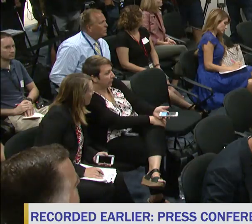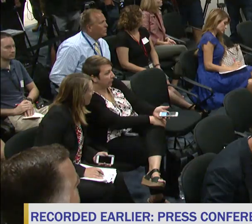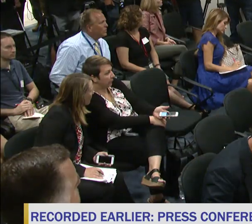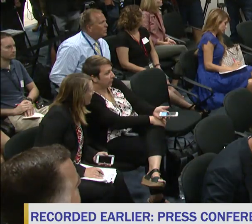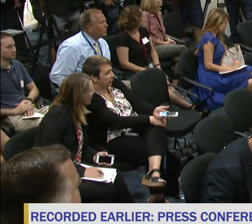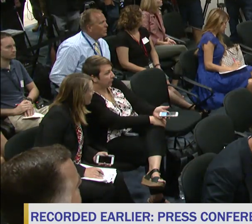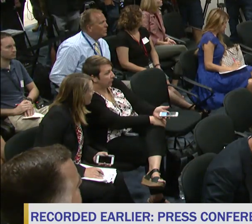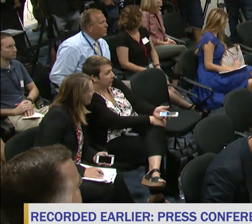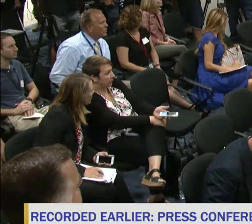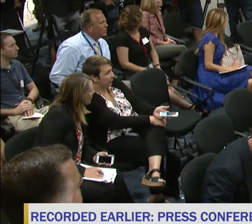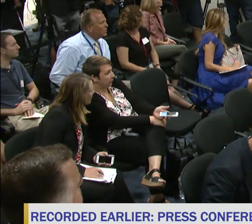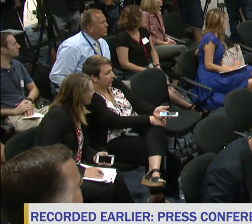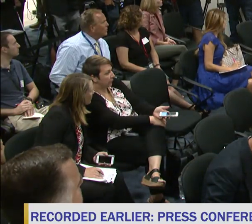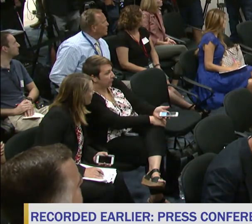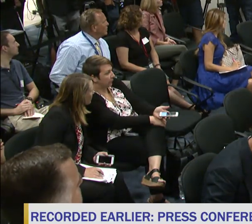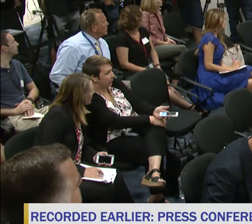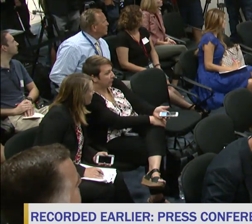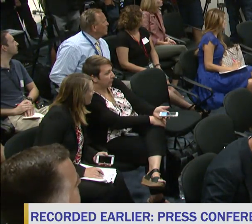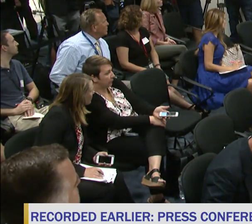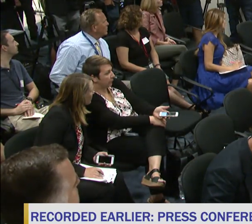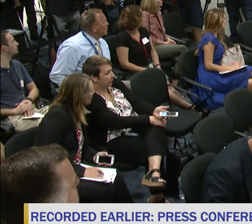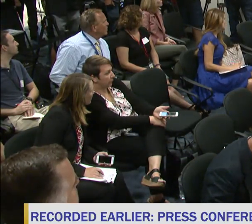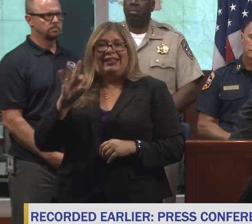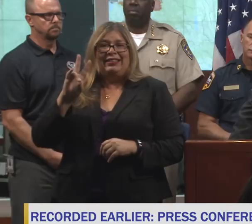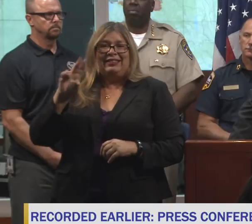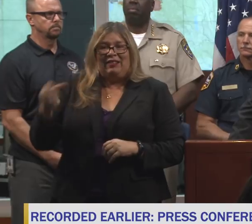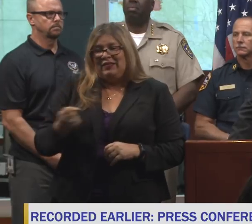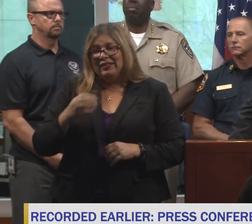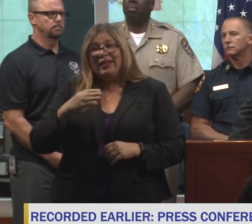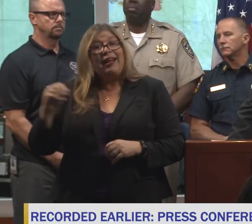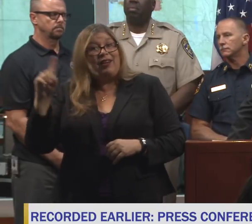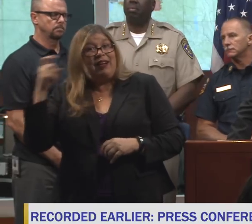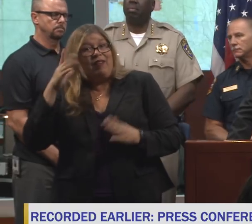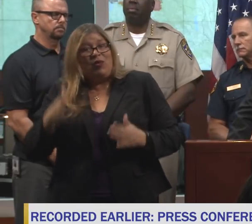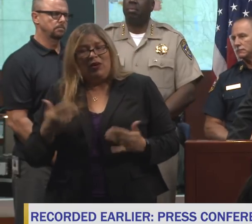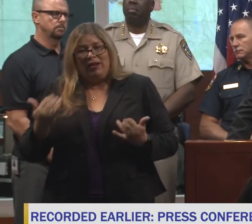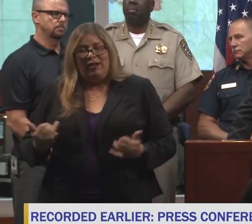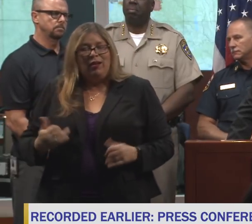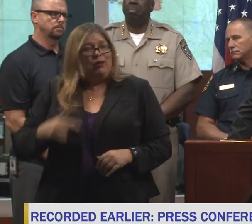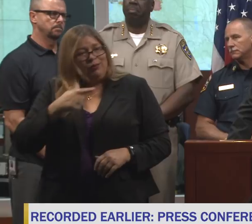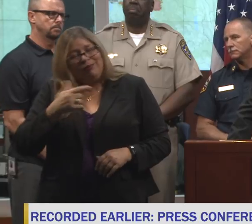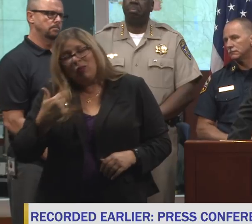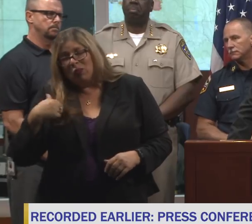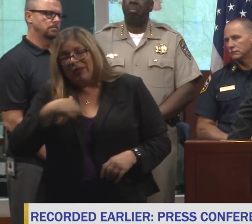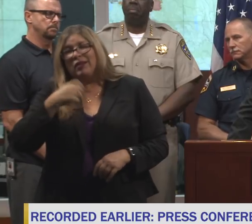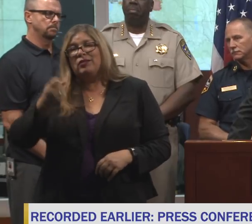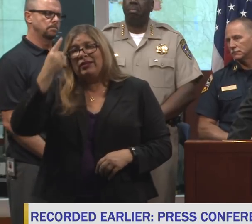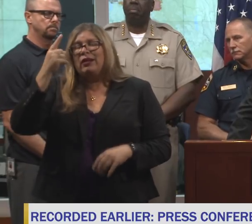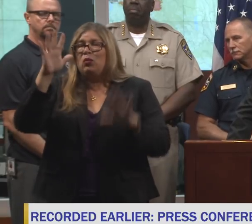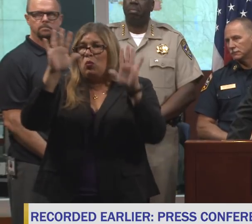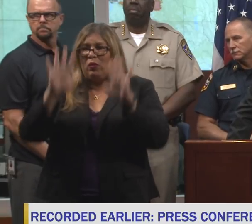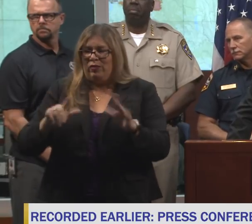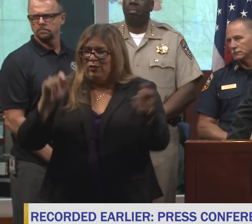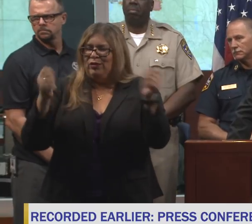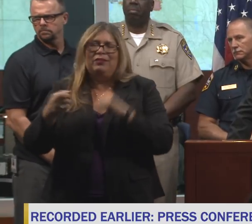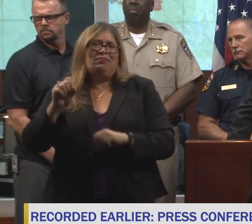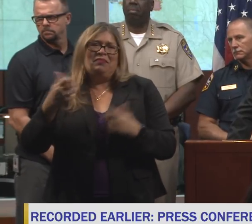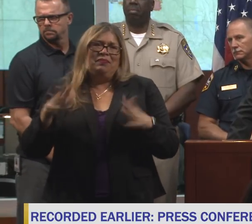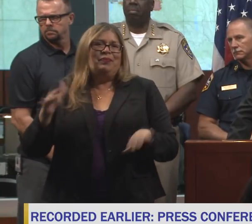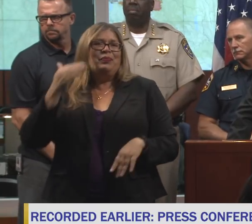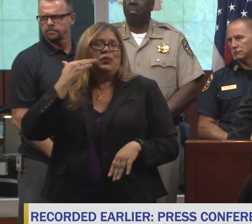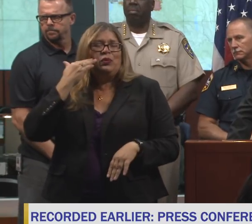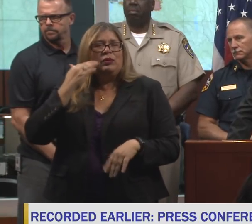governor in the 1970s. You're governor now. We understand climate change. We understand that. But in terms